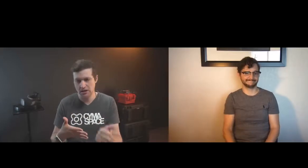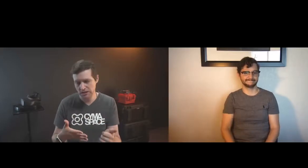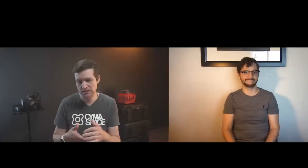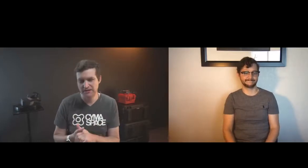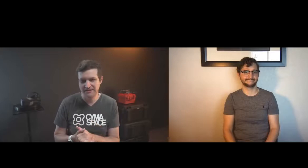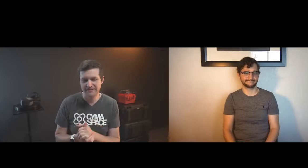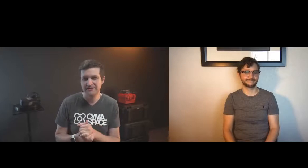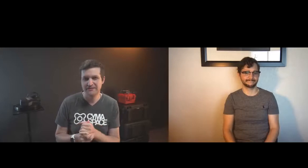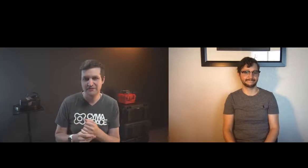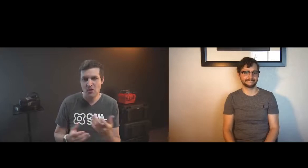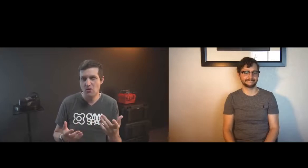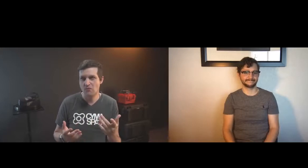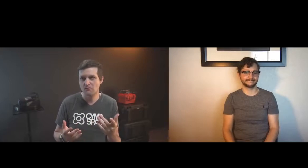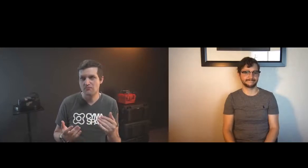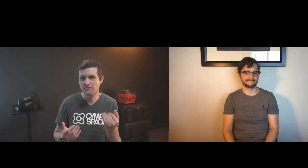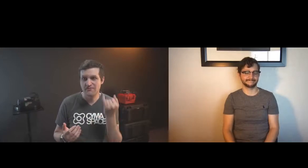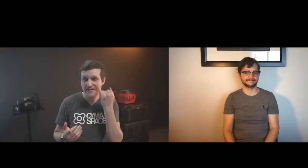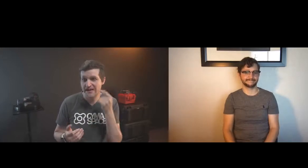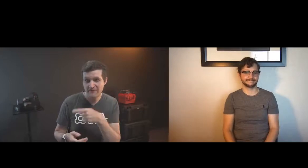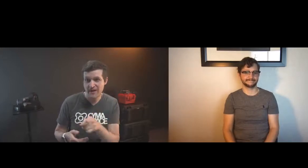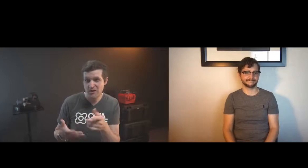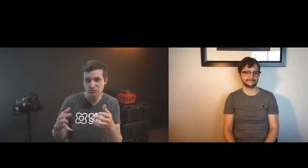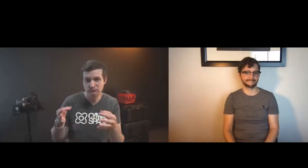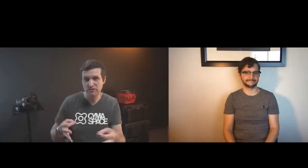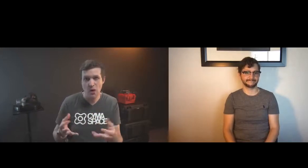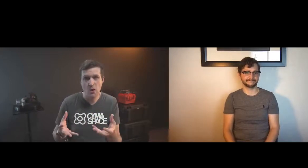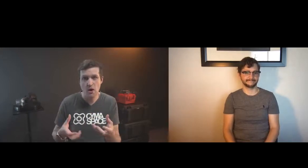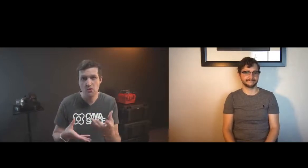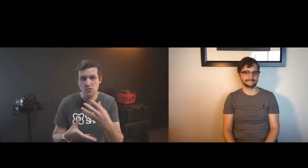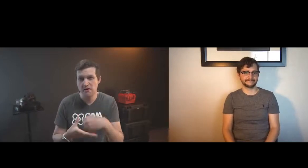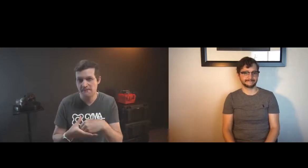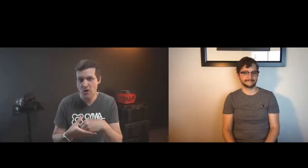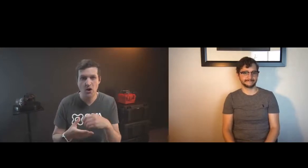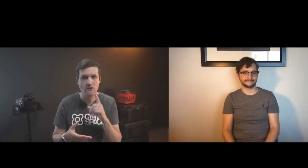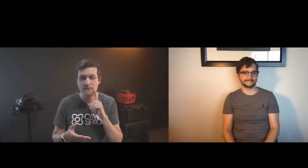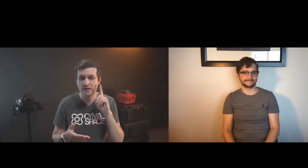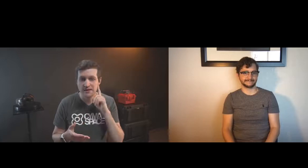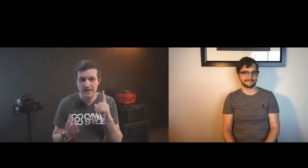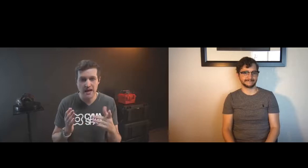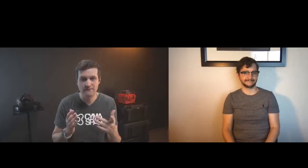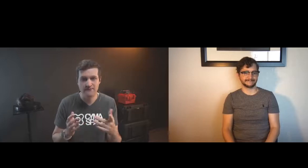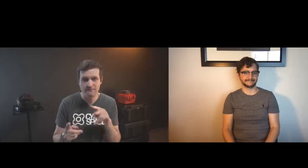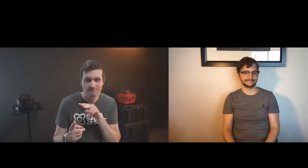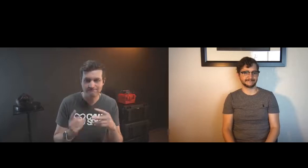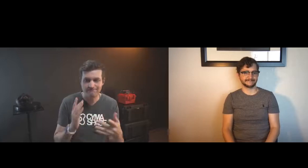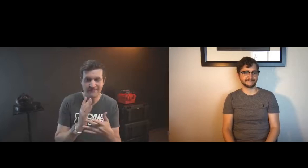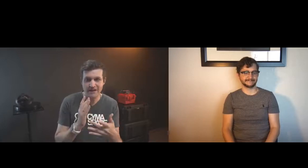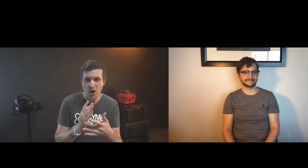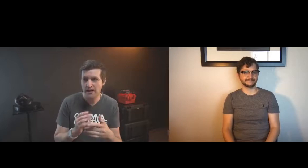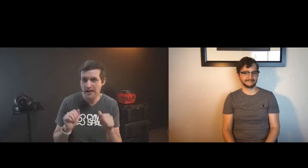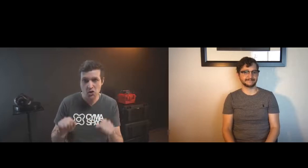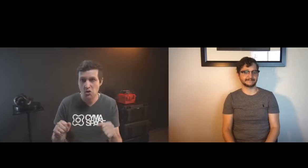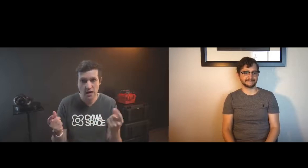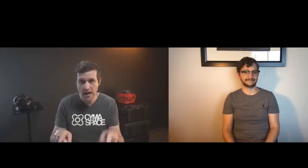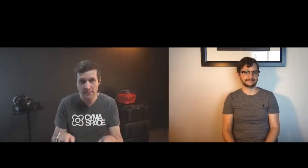they're the ones with the power right now they're deciding what's being prioritized in terms of development so if they decide that they don't